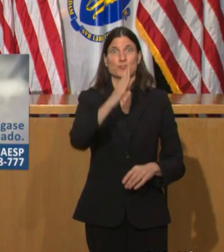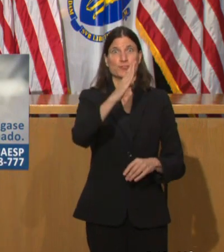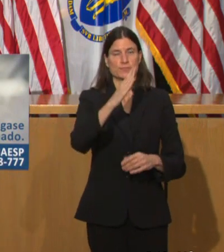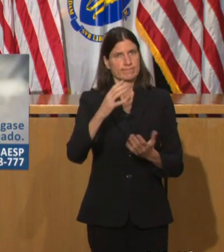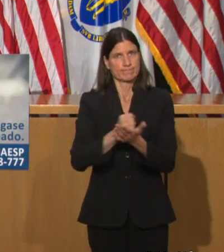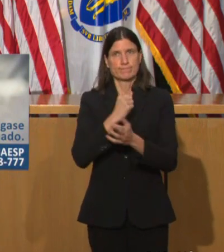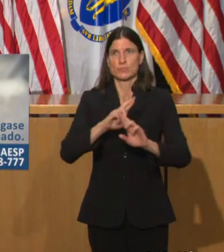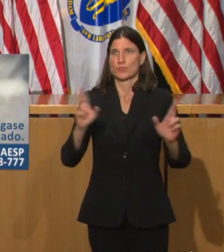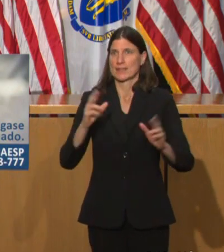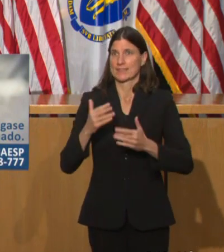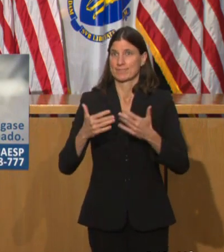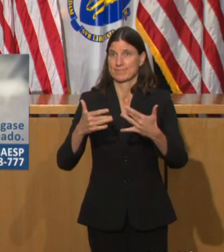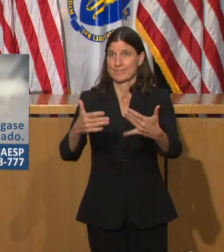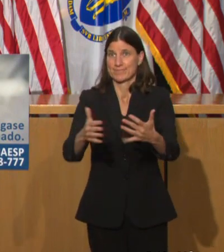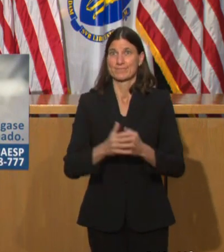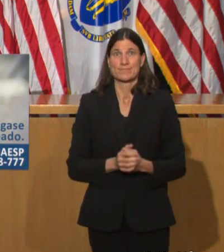COVID-19.